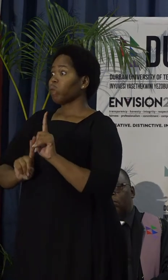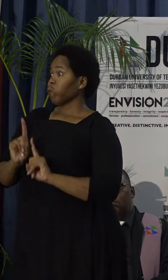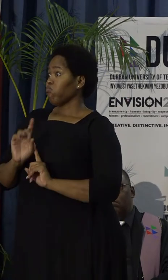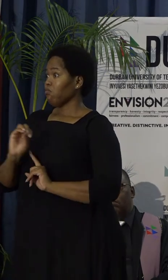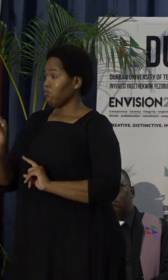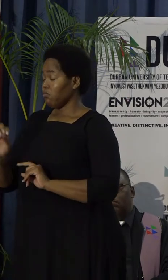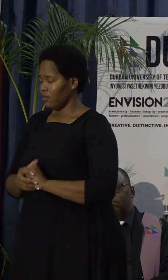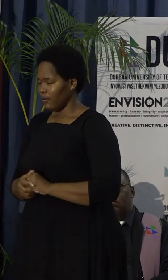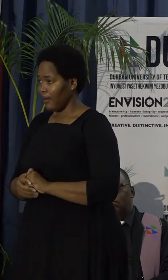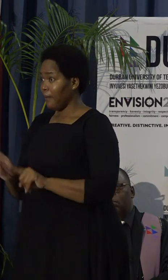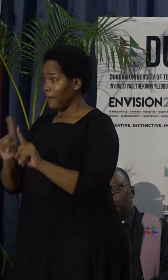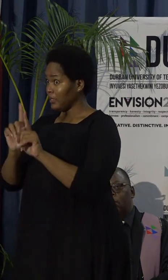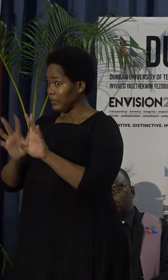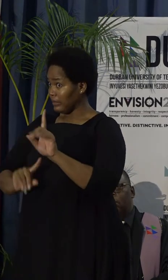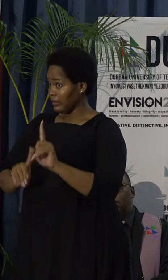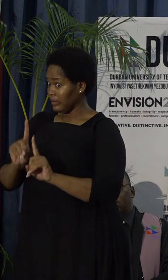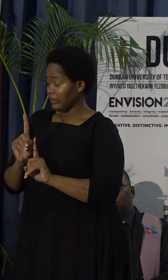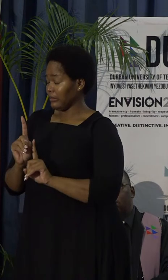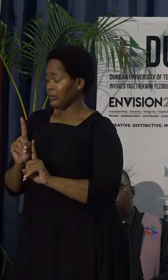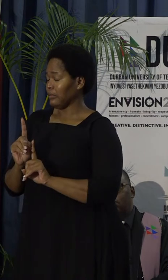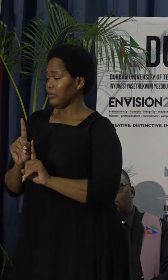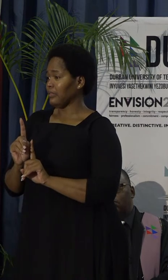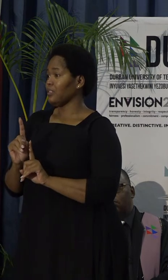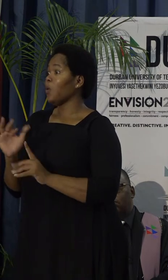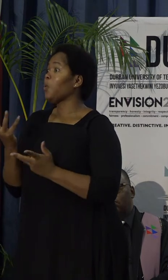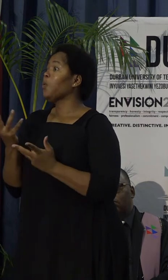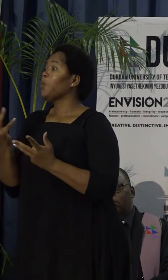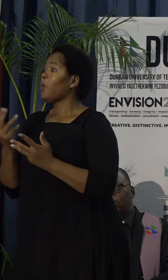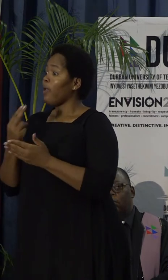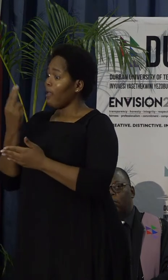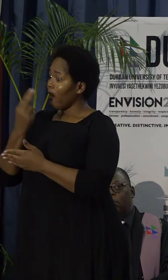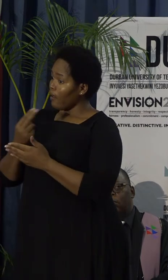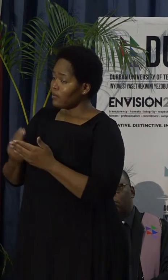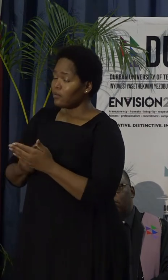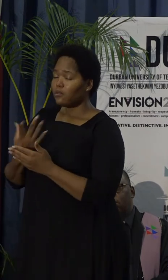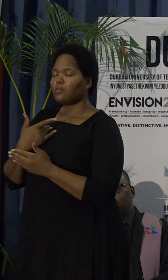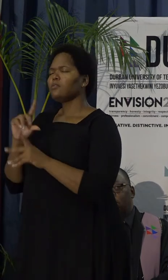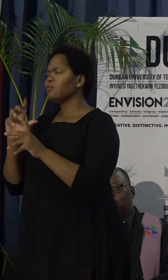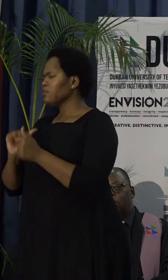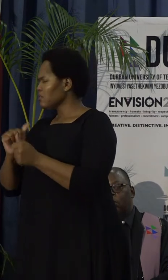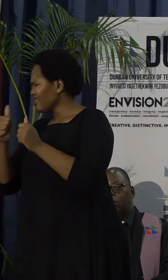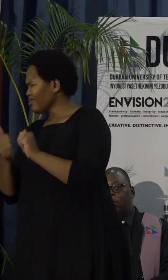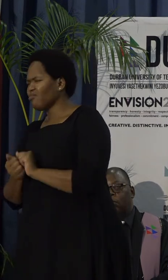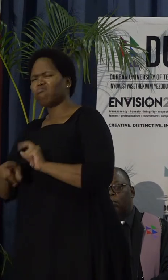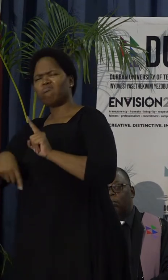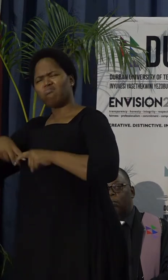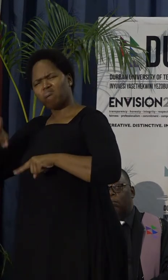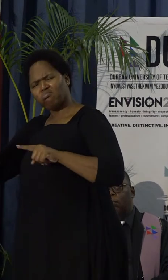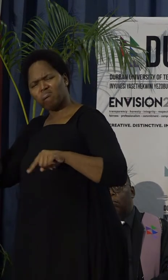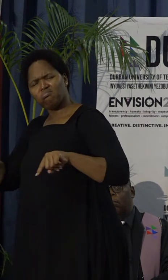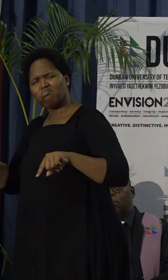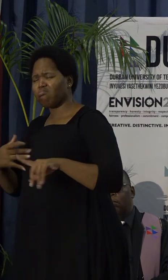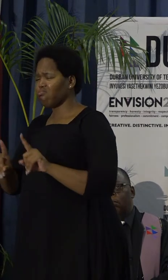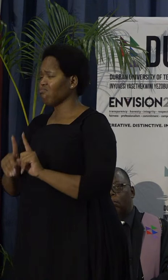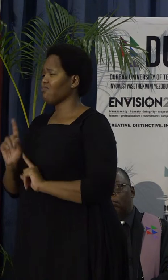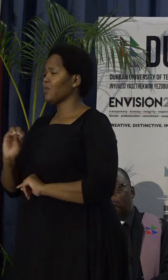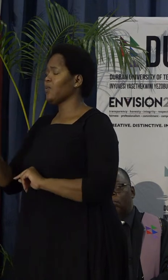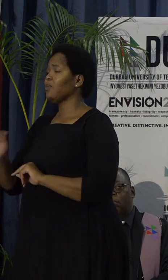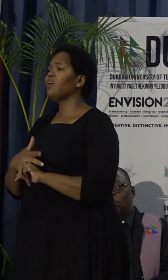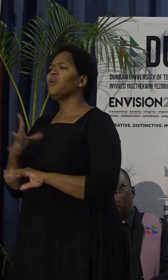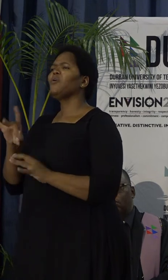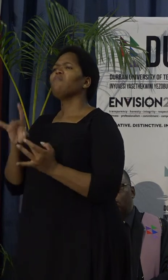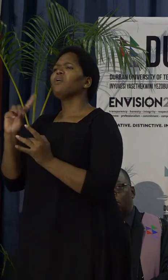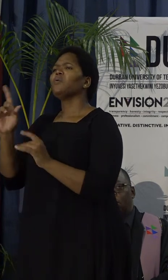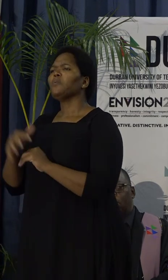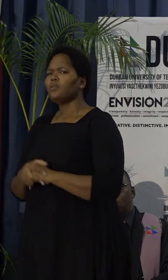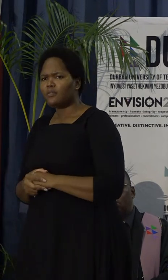but also successful in the arts, in sports, in all sorts of things. You'll find them